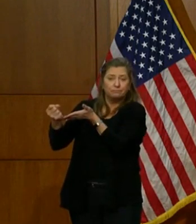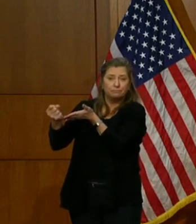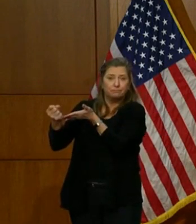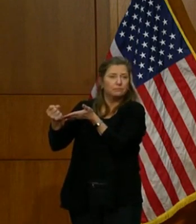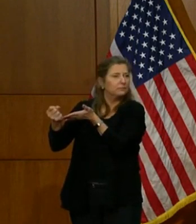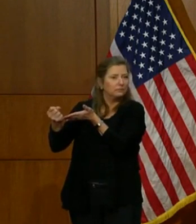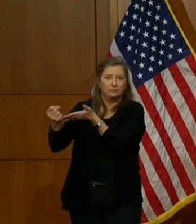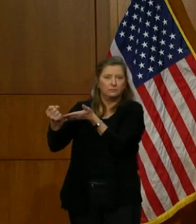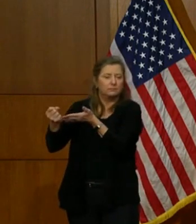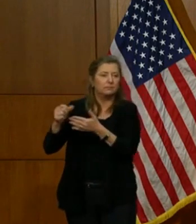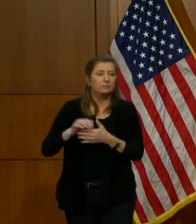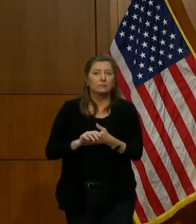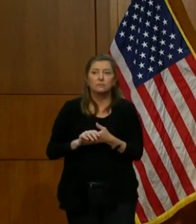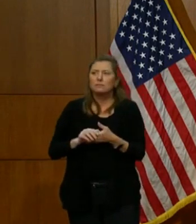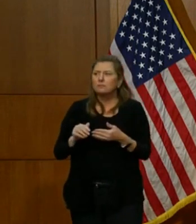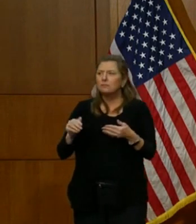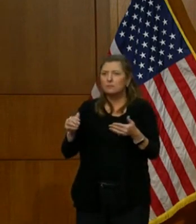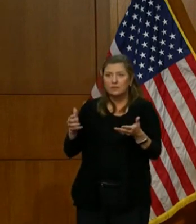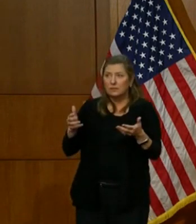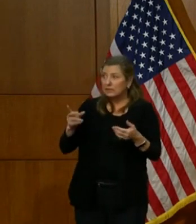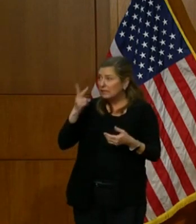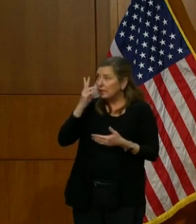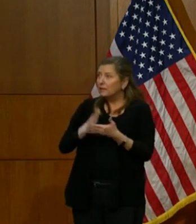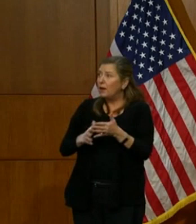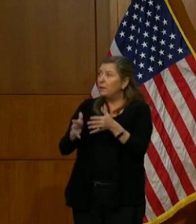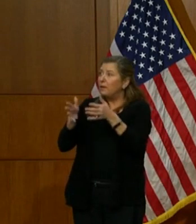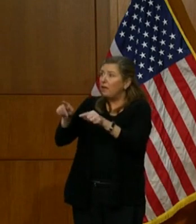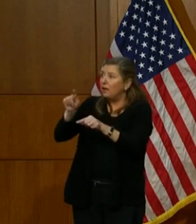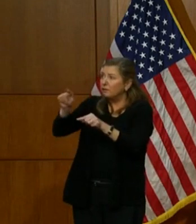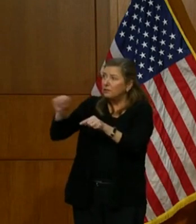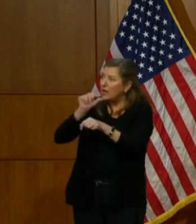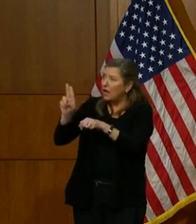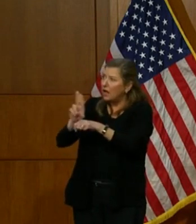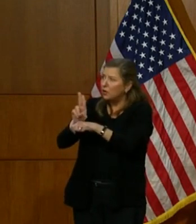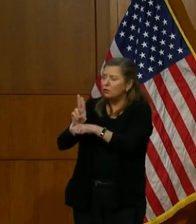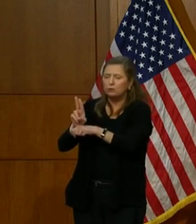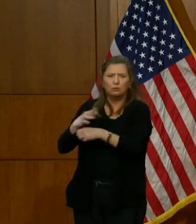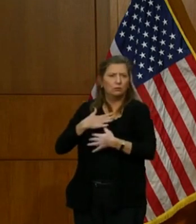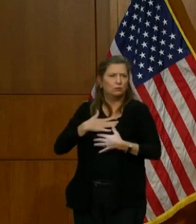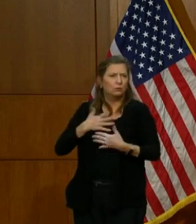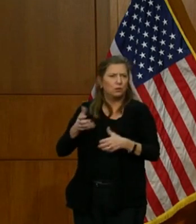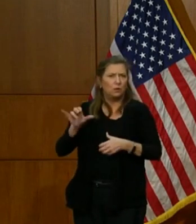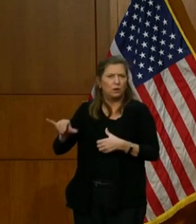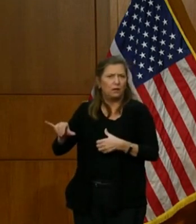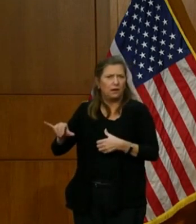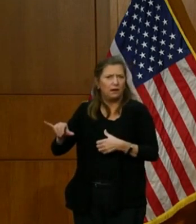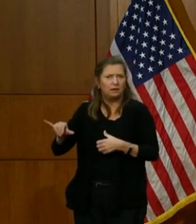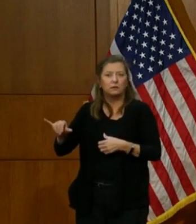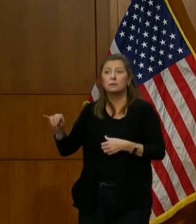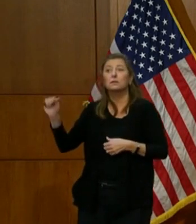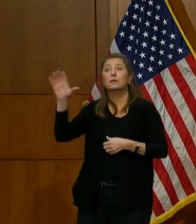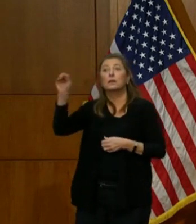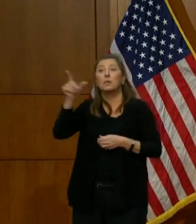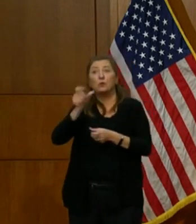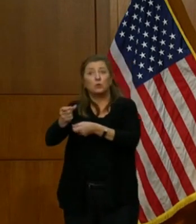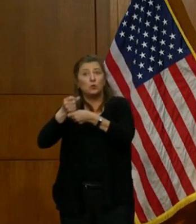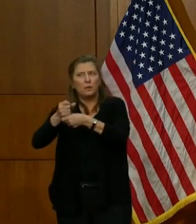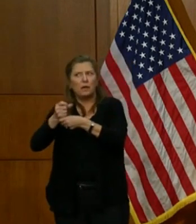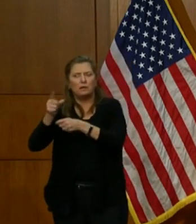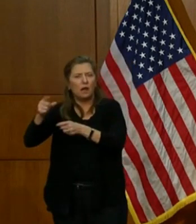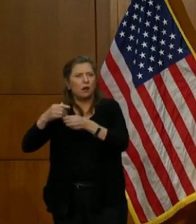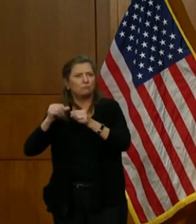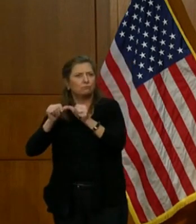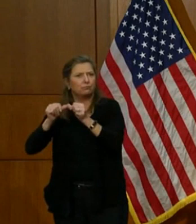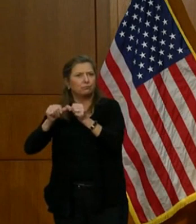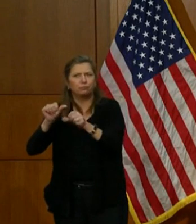No one wants to see any supplies sitting unused. The companies are manufacturing more.